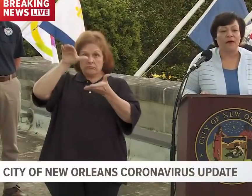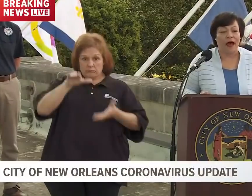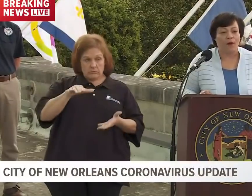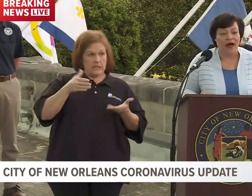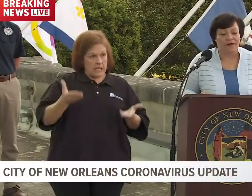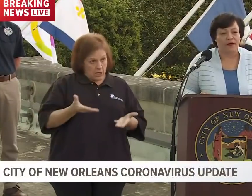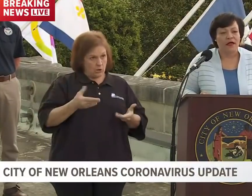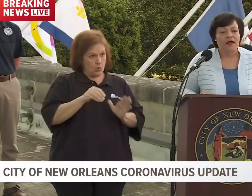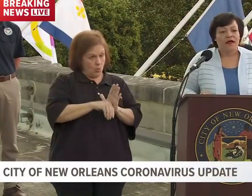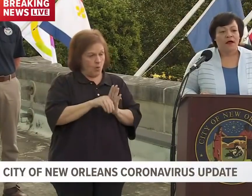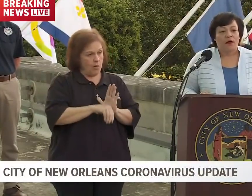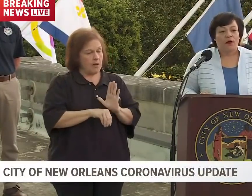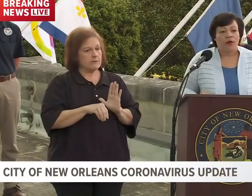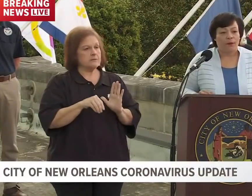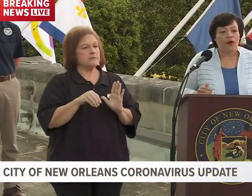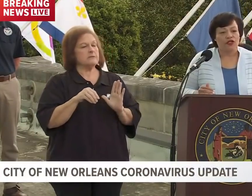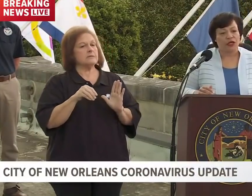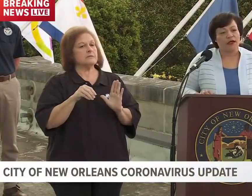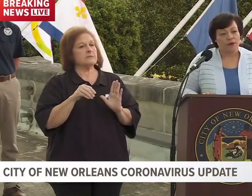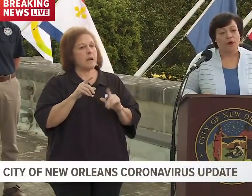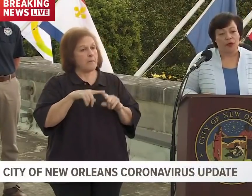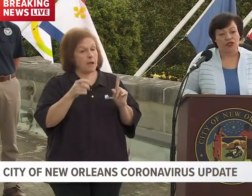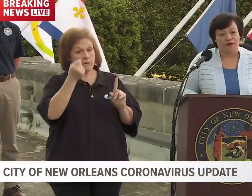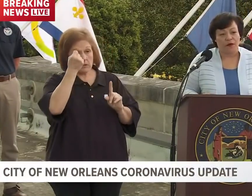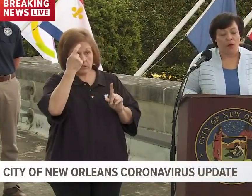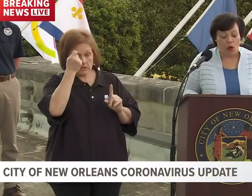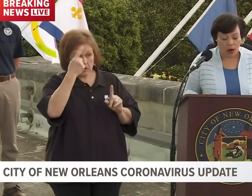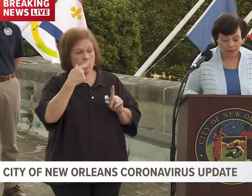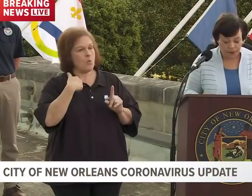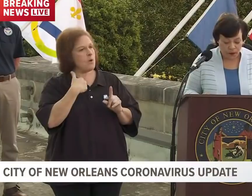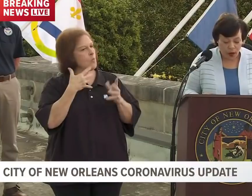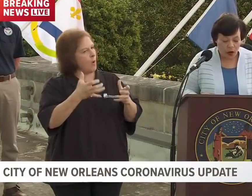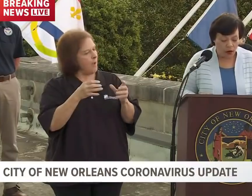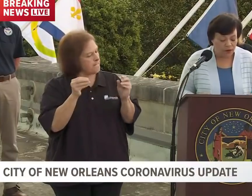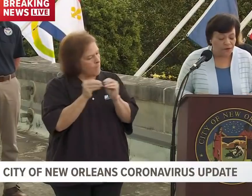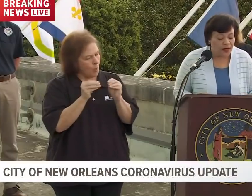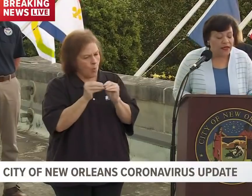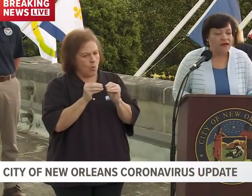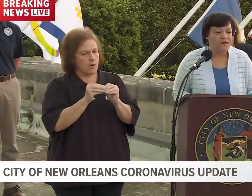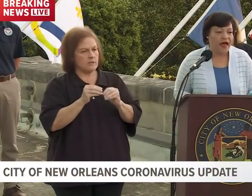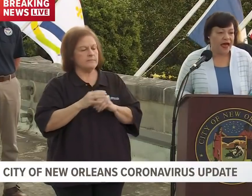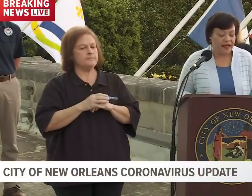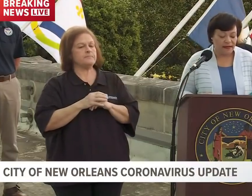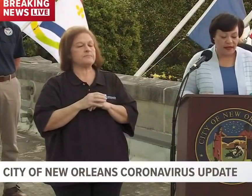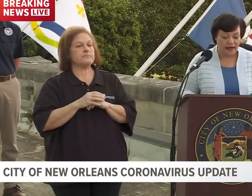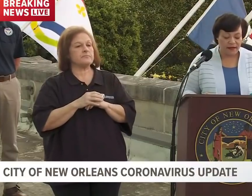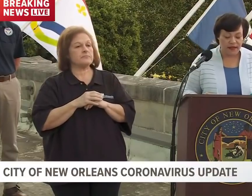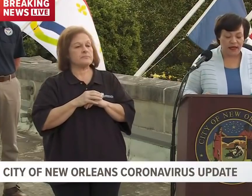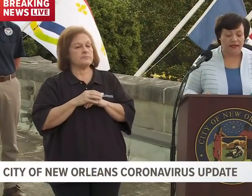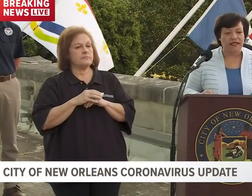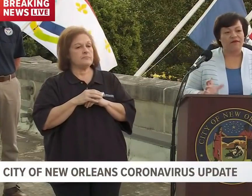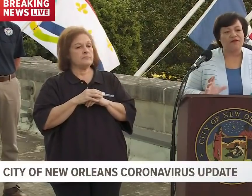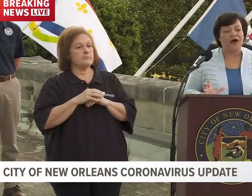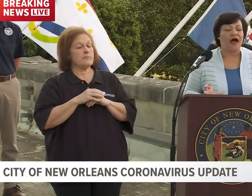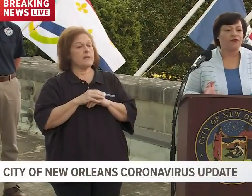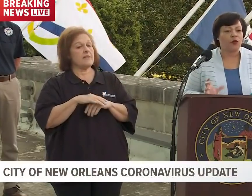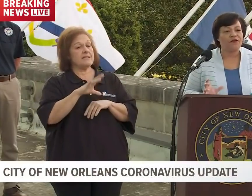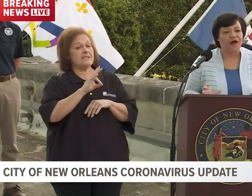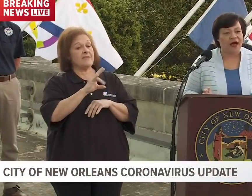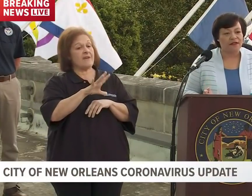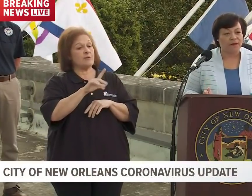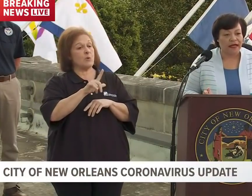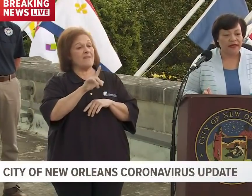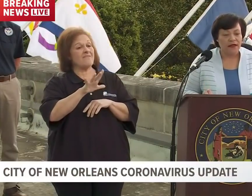Orleans. However, we are pushing, we're pushing for more. On the front end of that is the 75